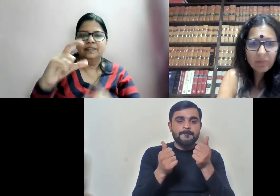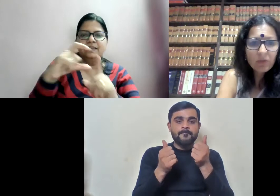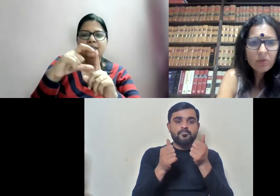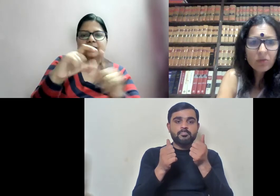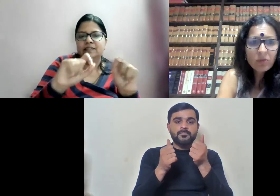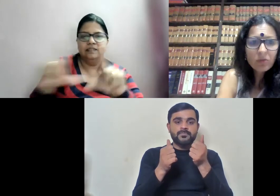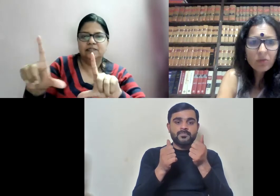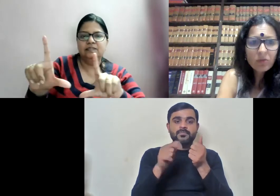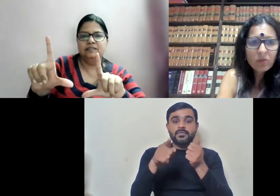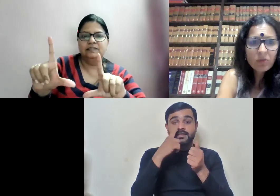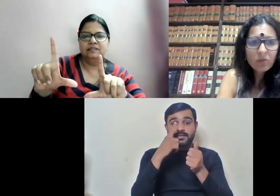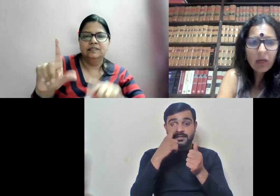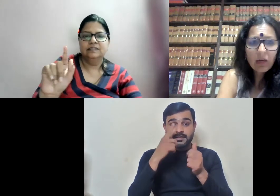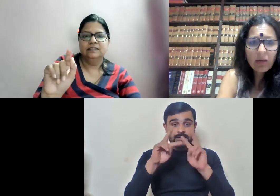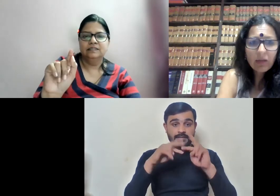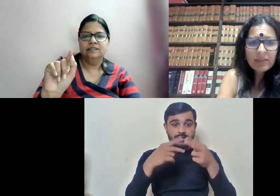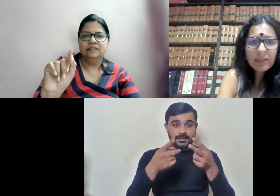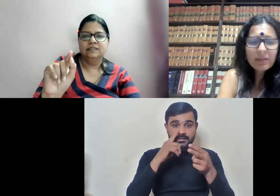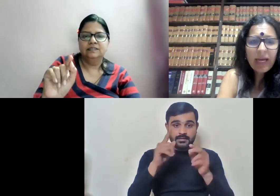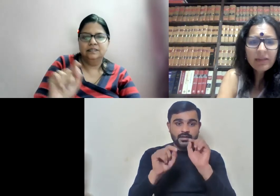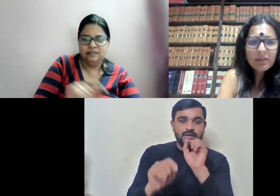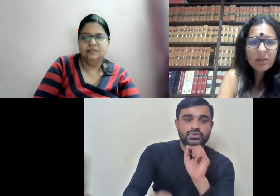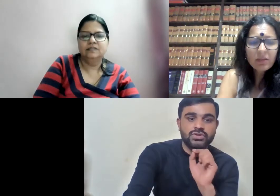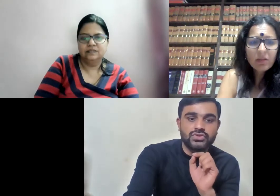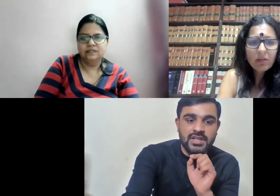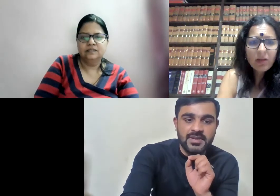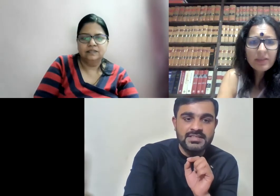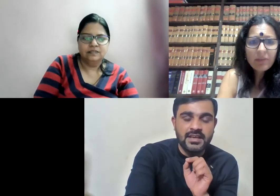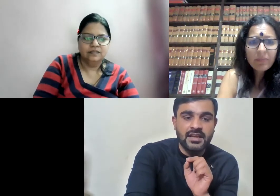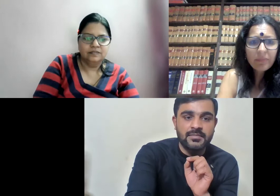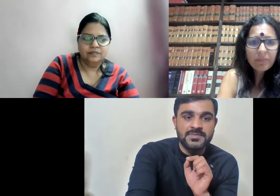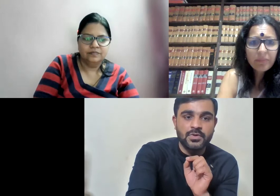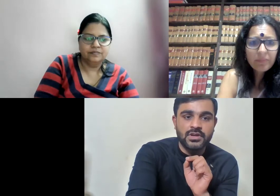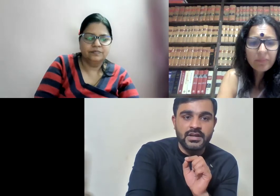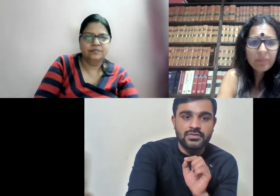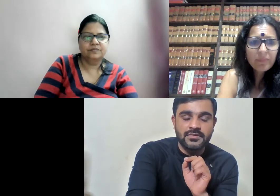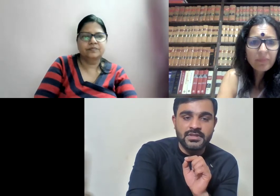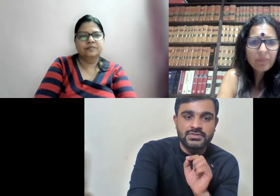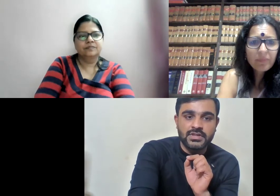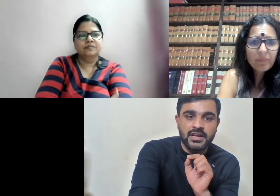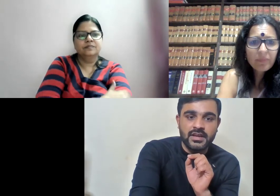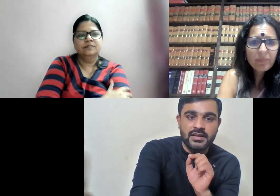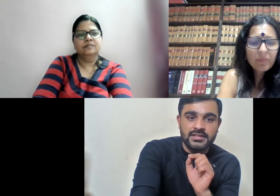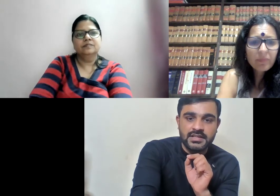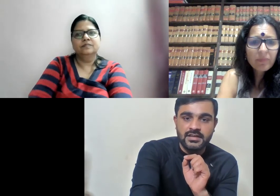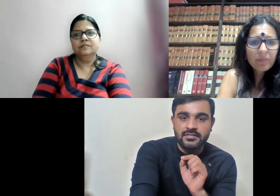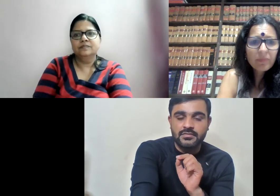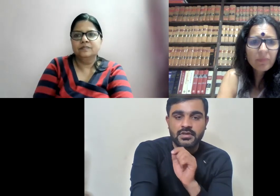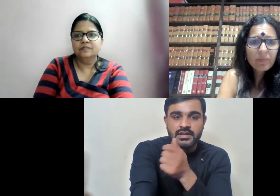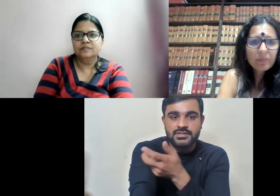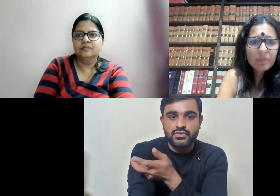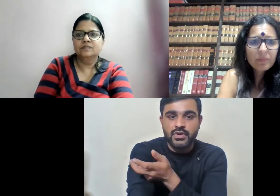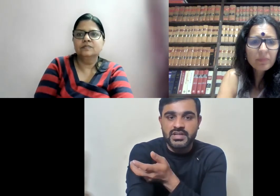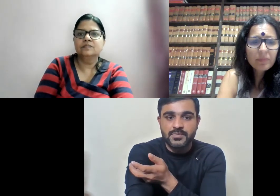So, is it that Swadhamini is saying can be spotlight to Devinder so that he can understand